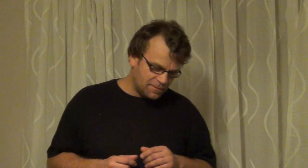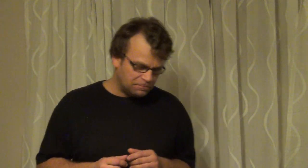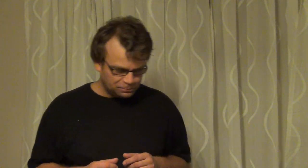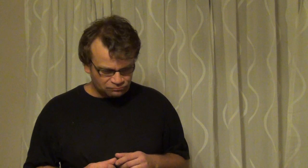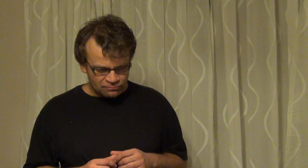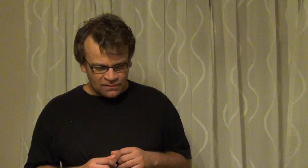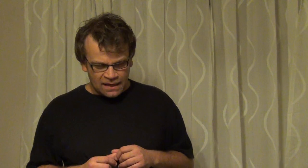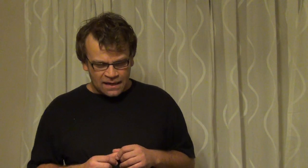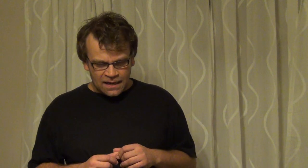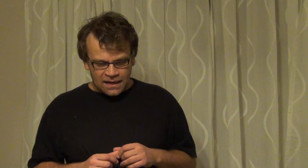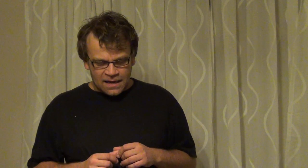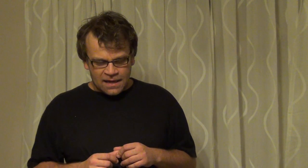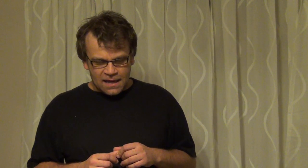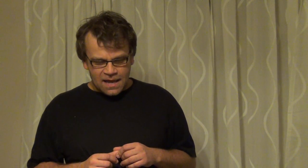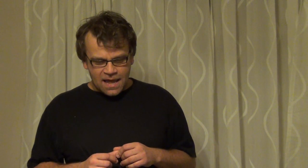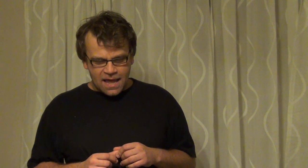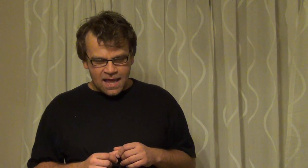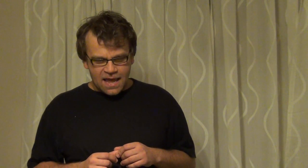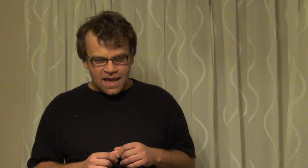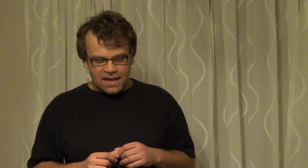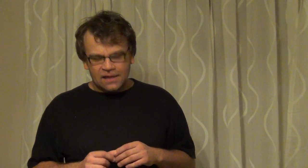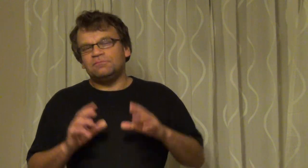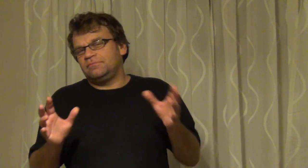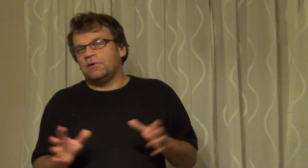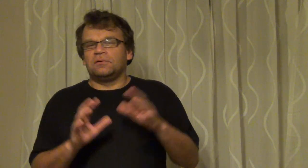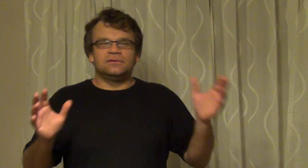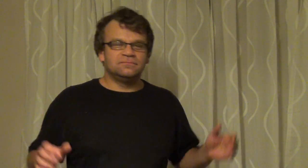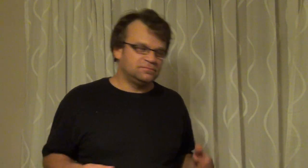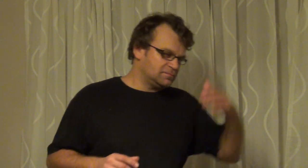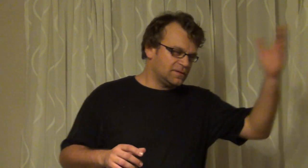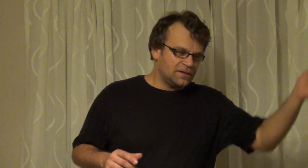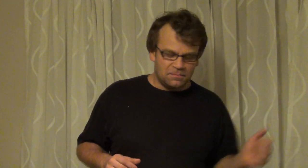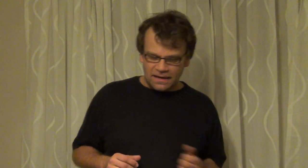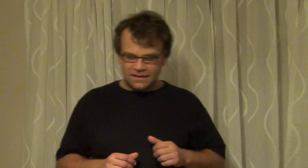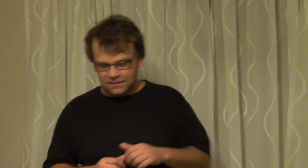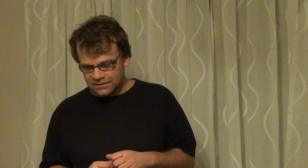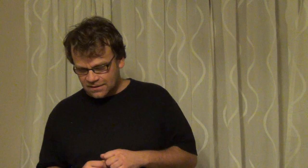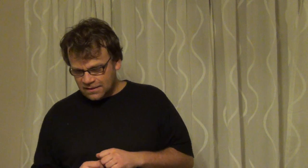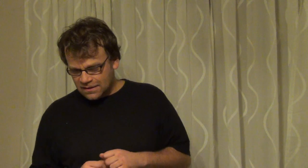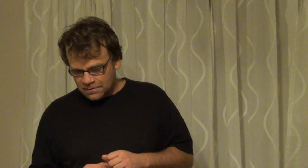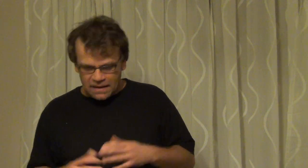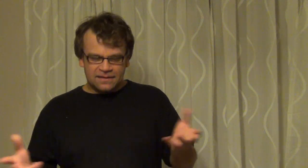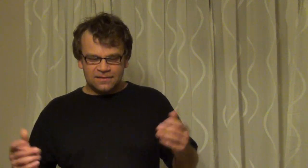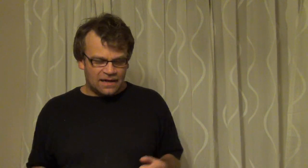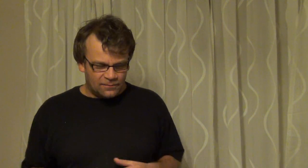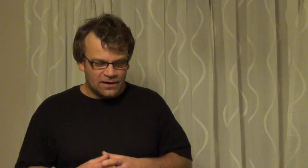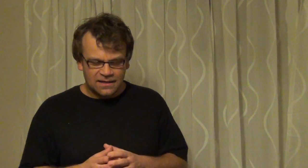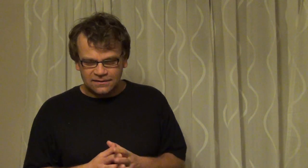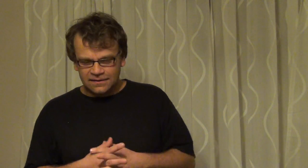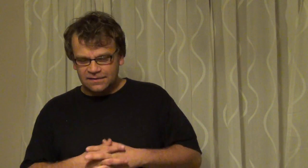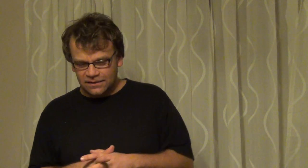and you know back in back in the time I started dating